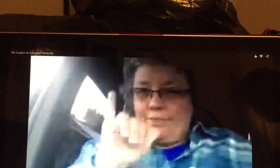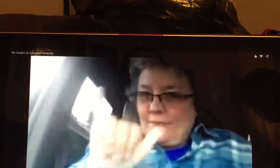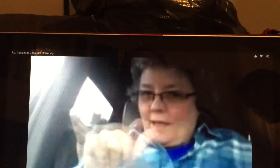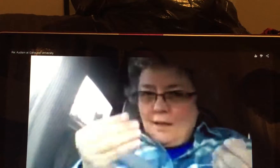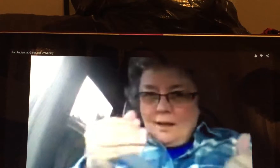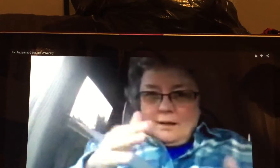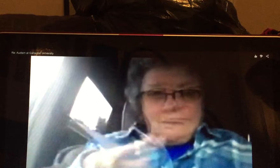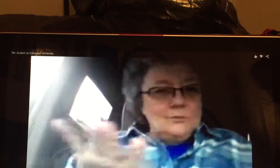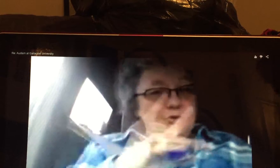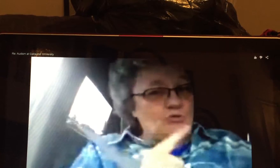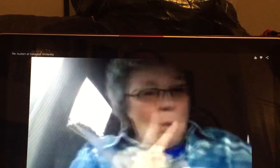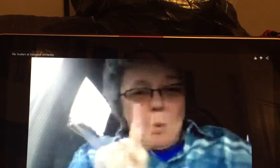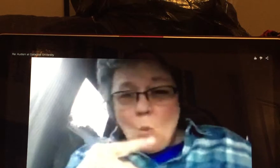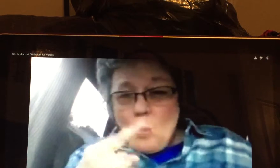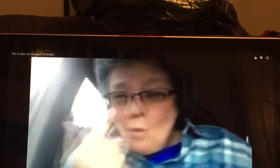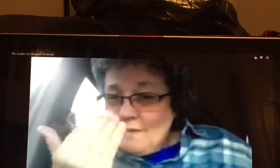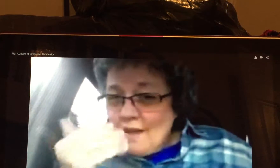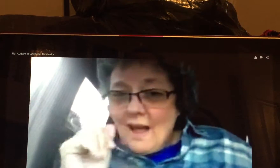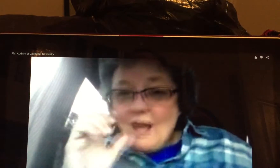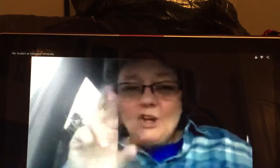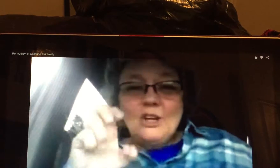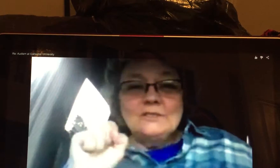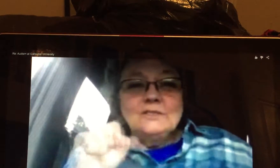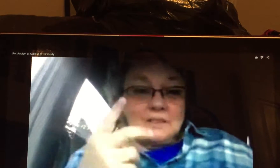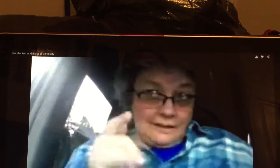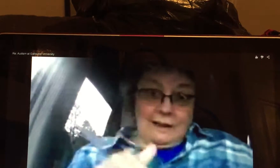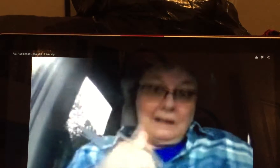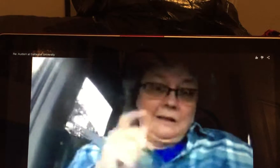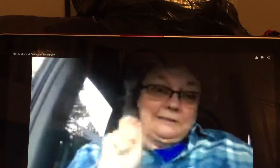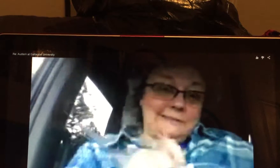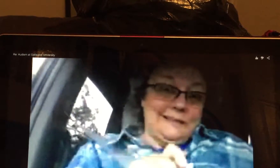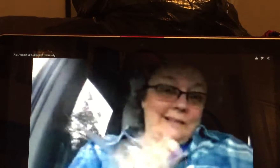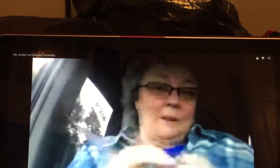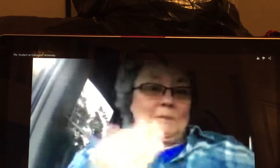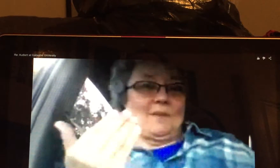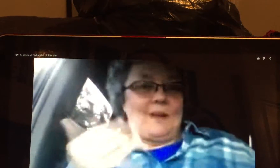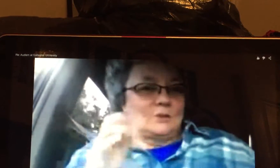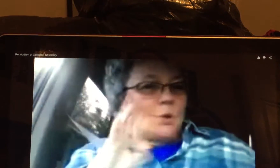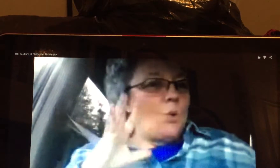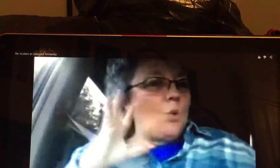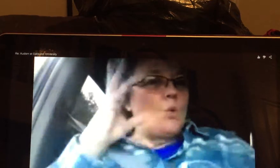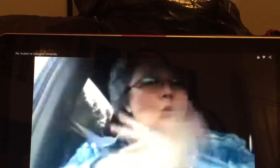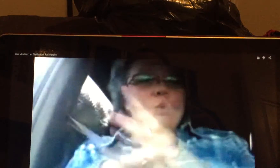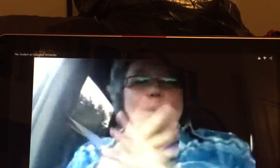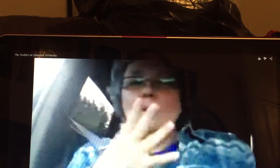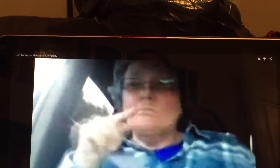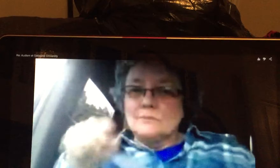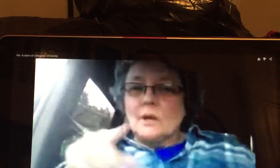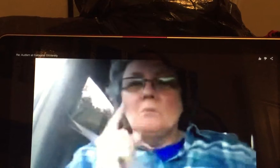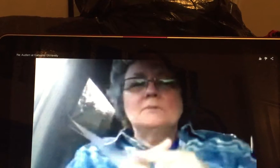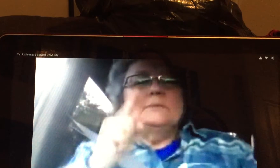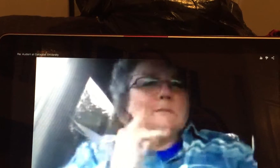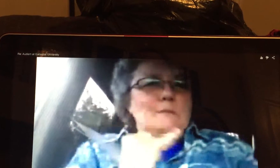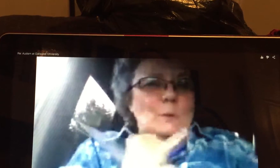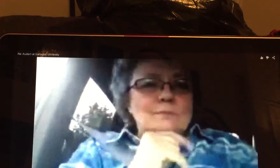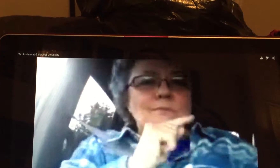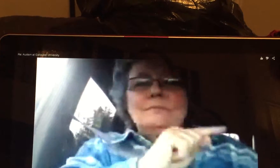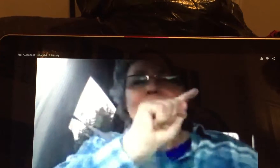respect deaf people and um you know that whole 15 acres thing is exactly right in the whole world